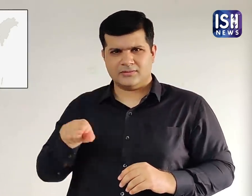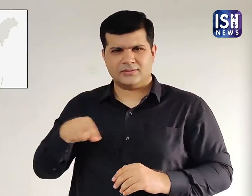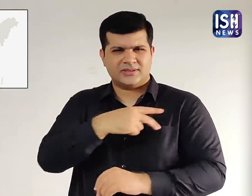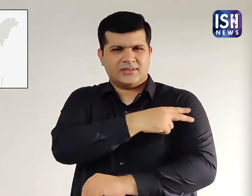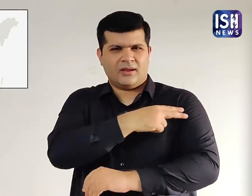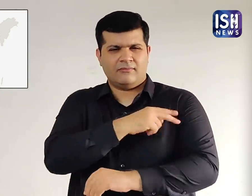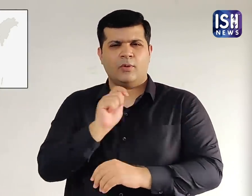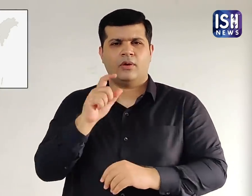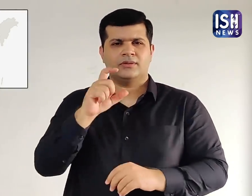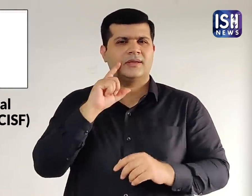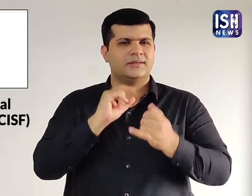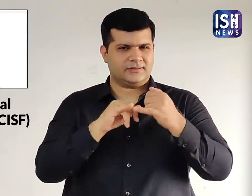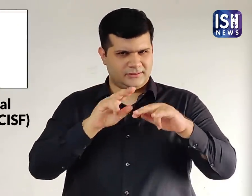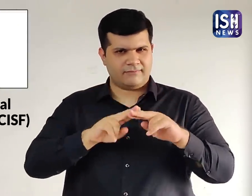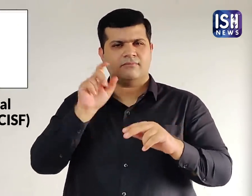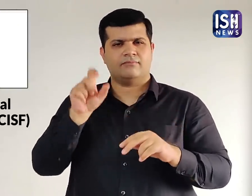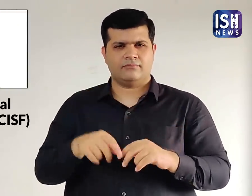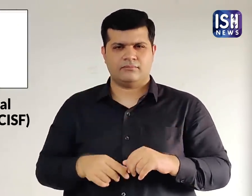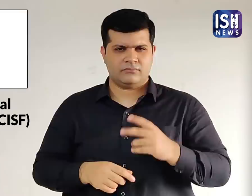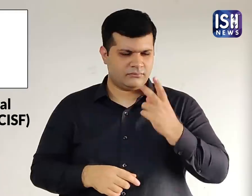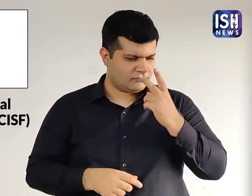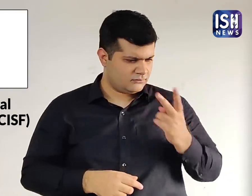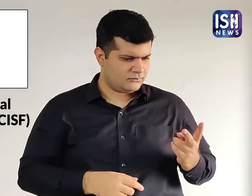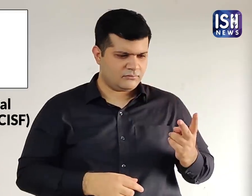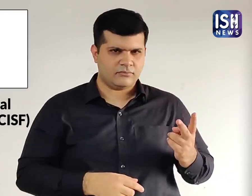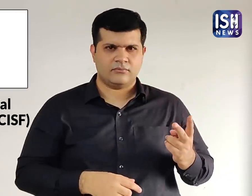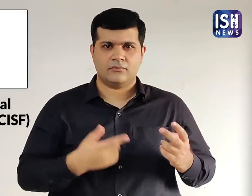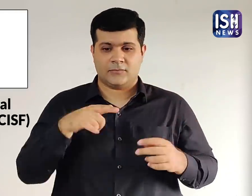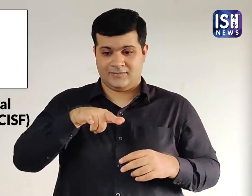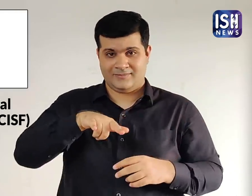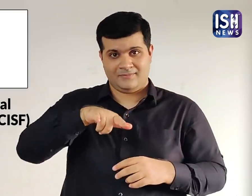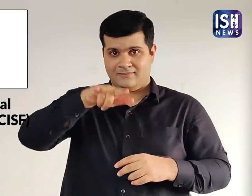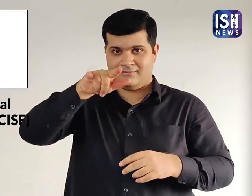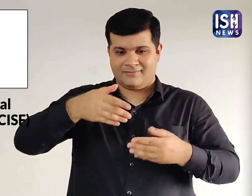A CISF staffer saw that a whale of the aircraft had fallen off.